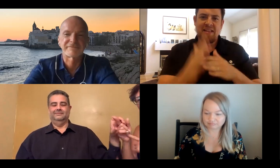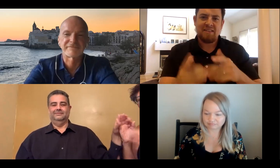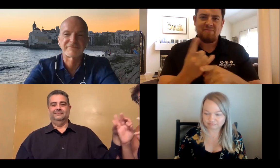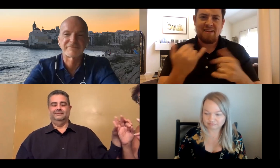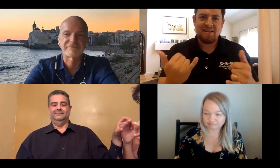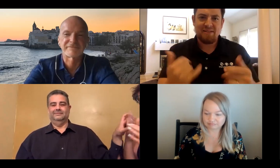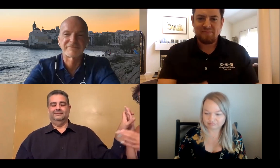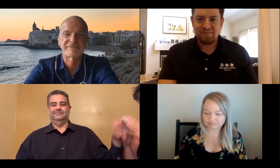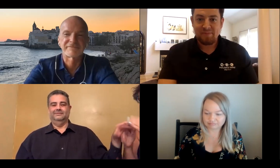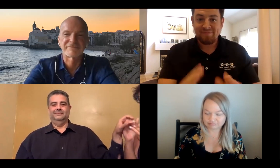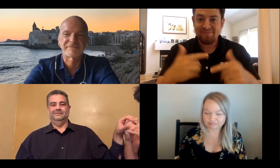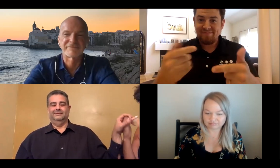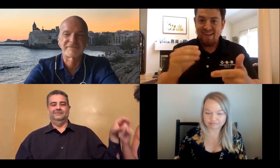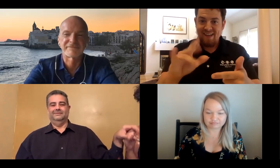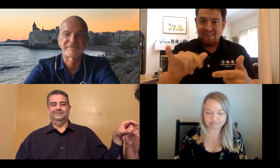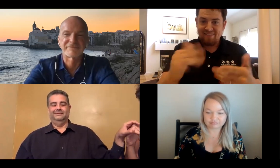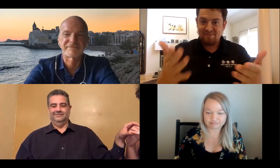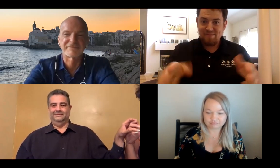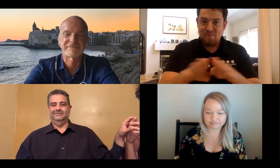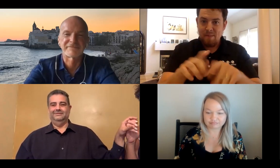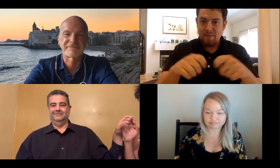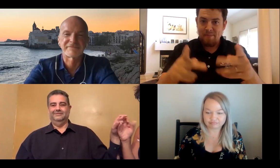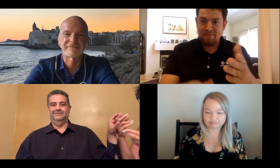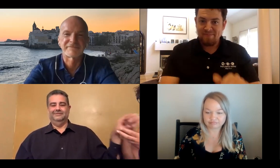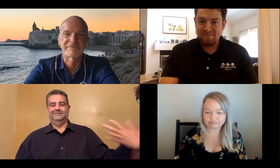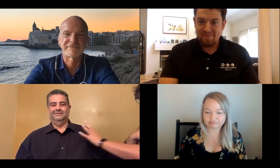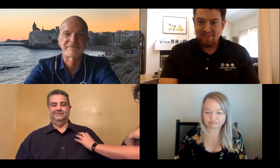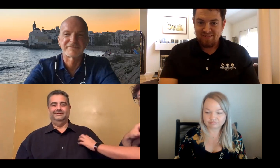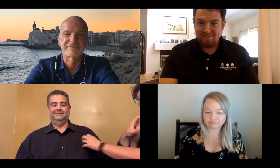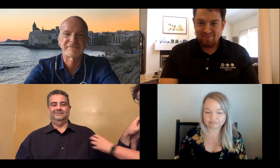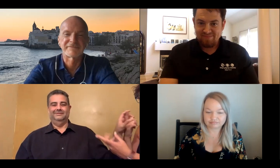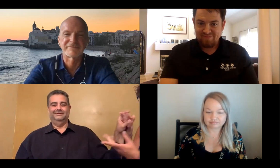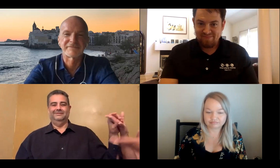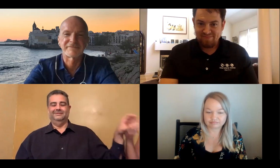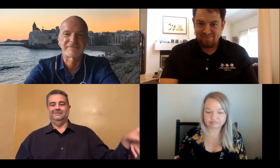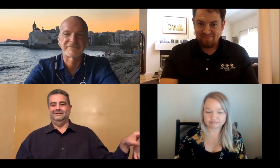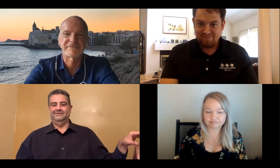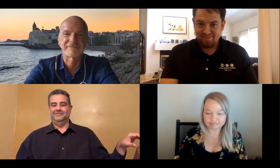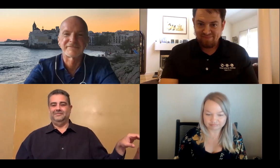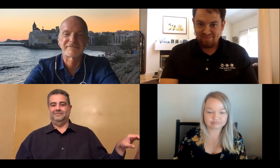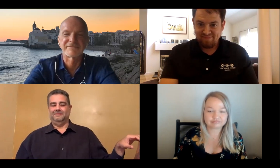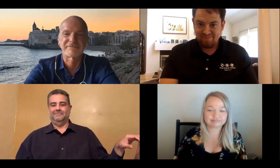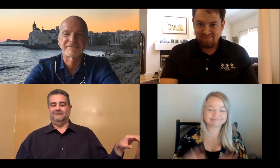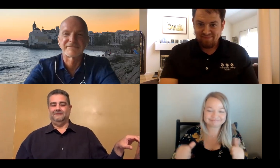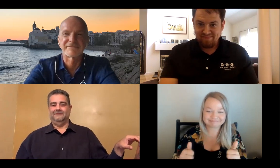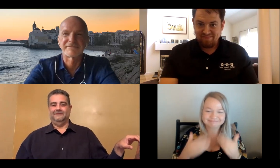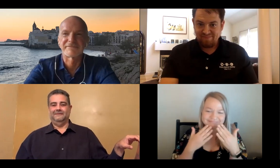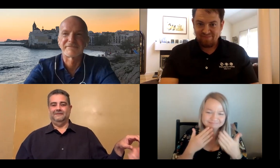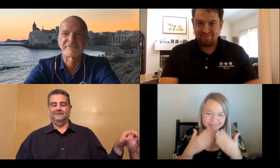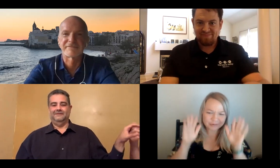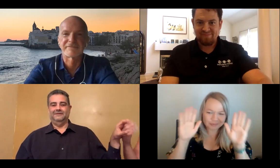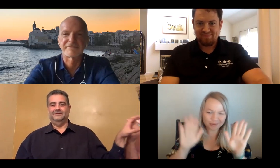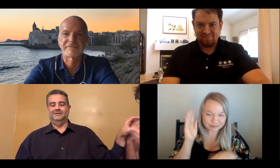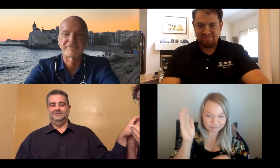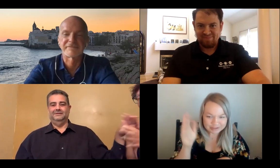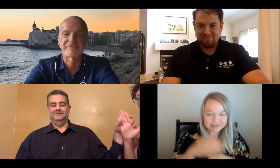This is very helpful. Okay. Holly, want to wrap it up? Sure.